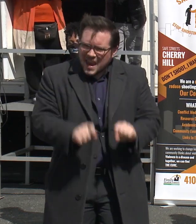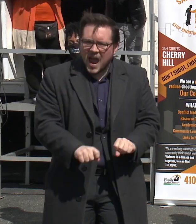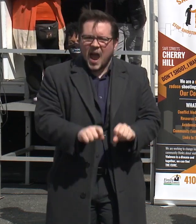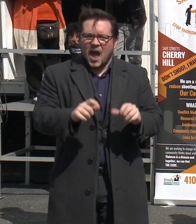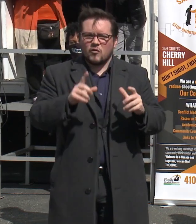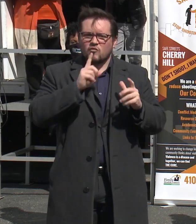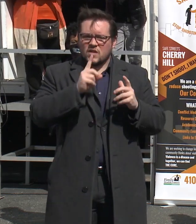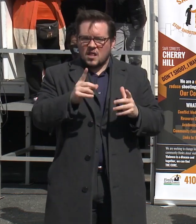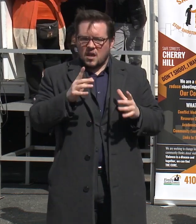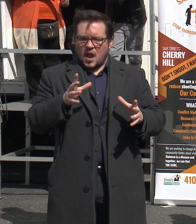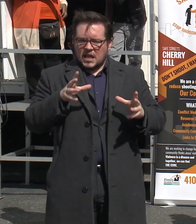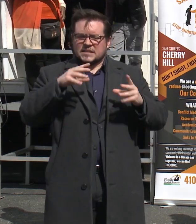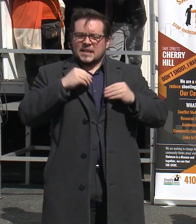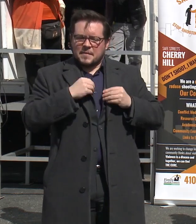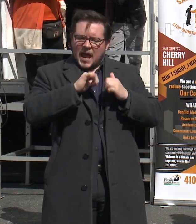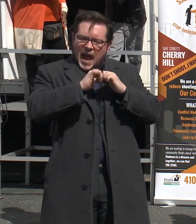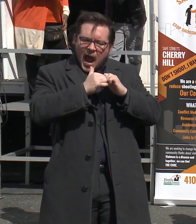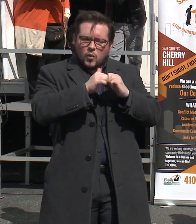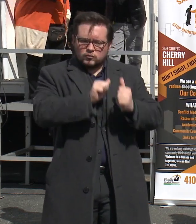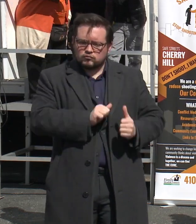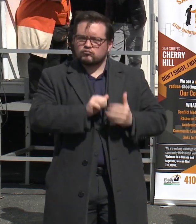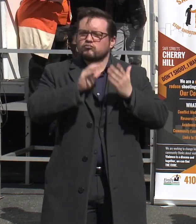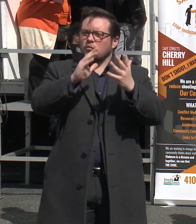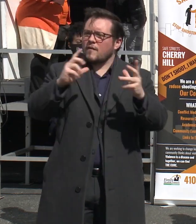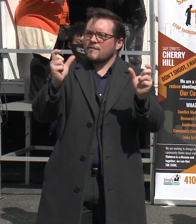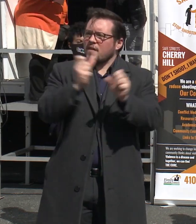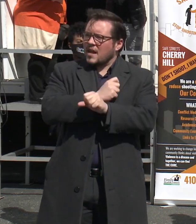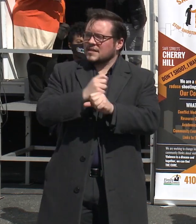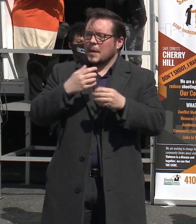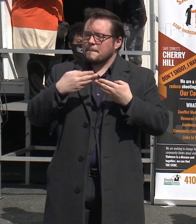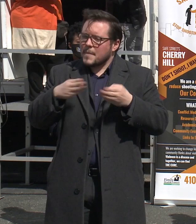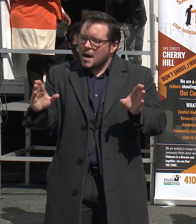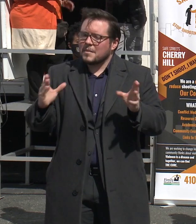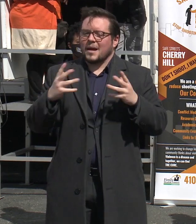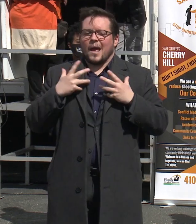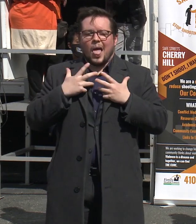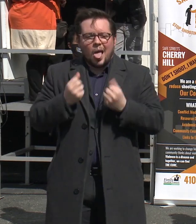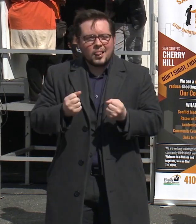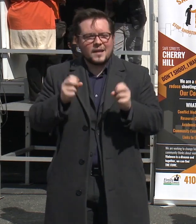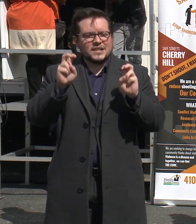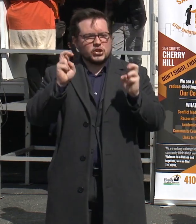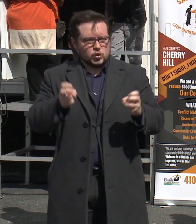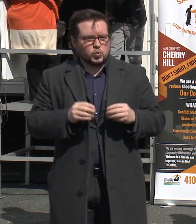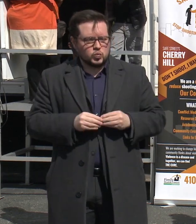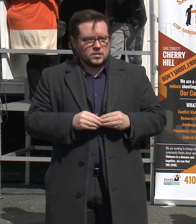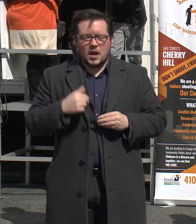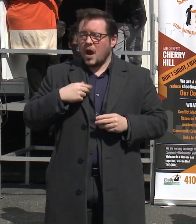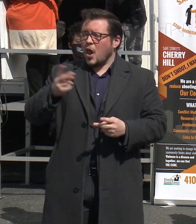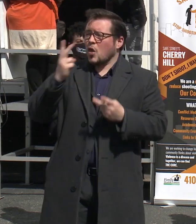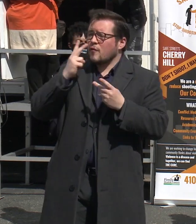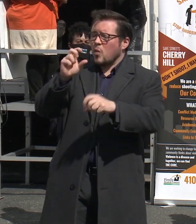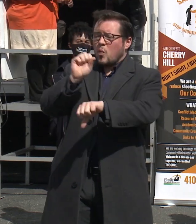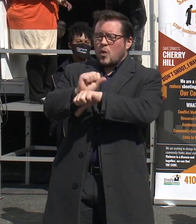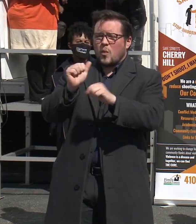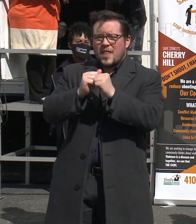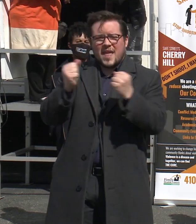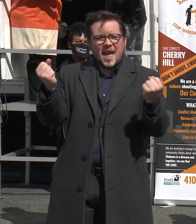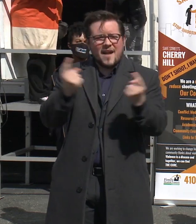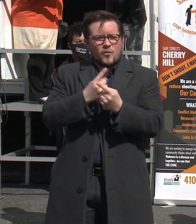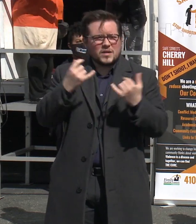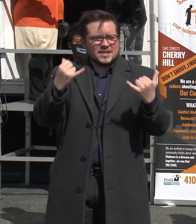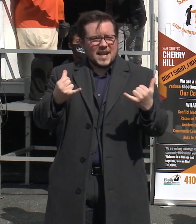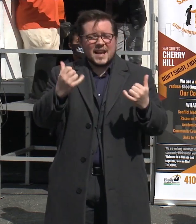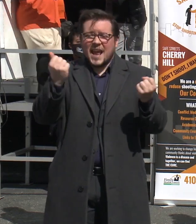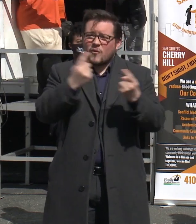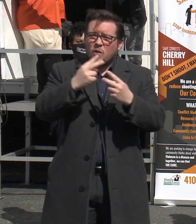a public health epidemic. I look forward to working with everyone standing here with me today and everyone watching this